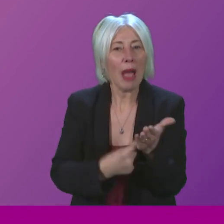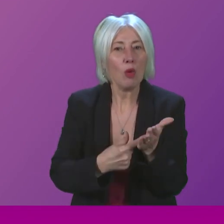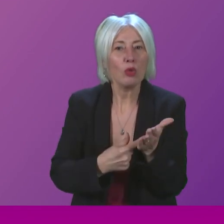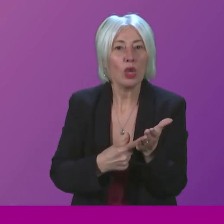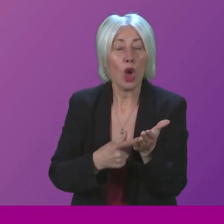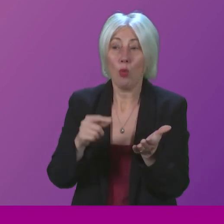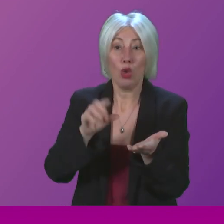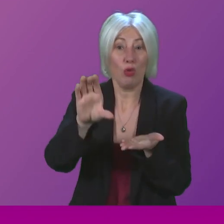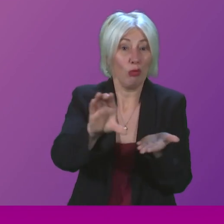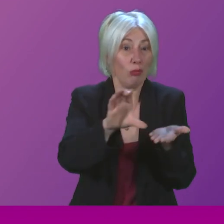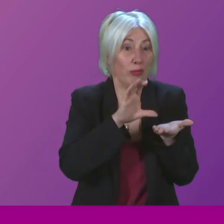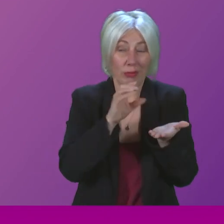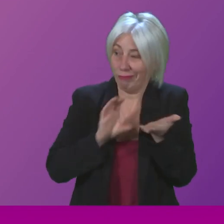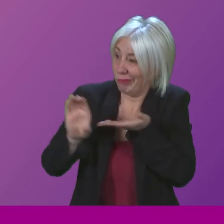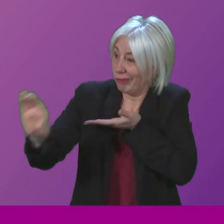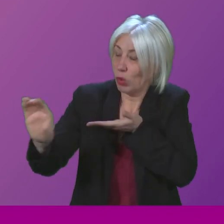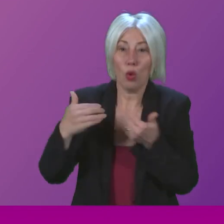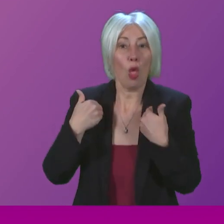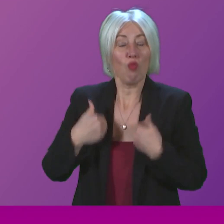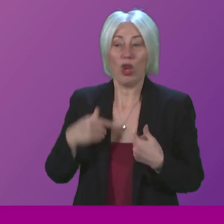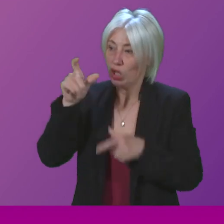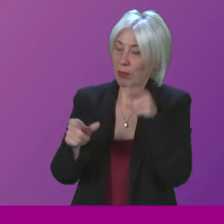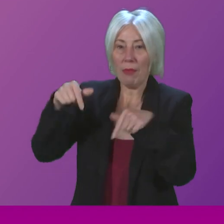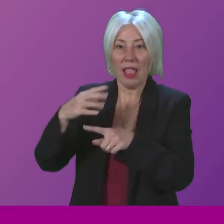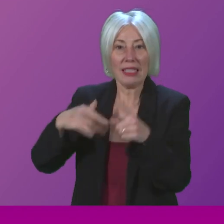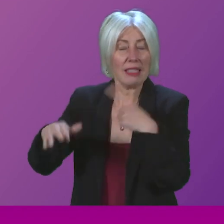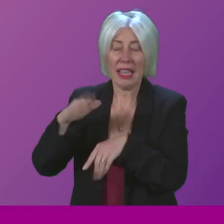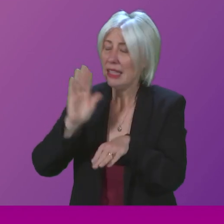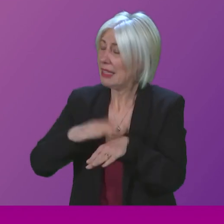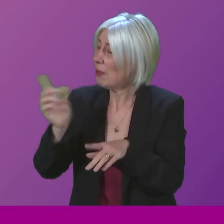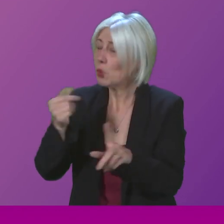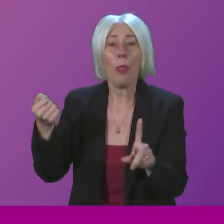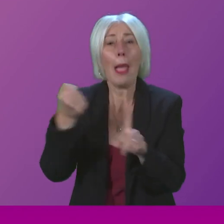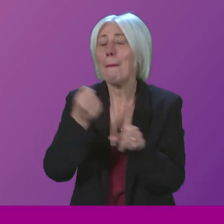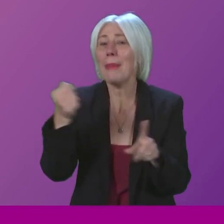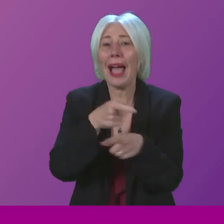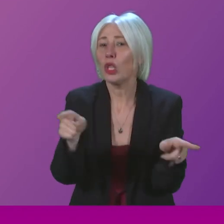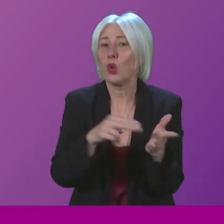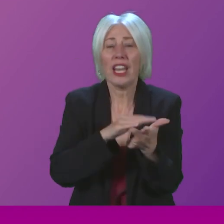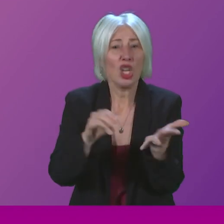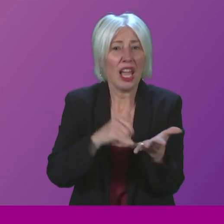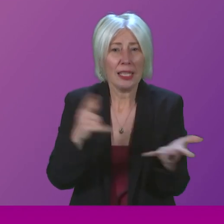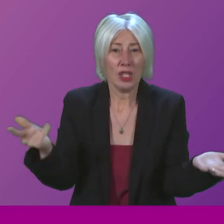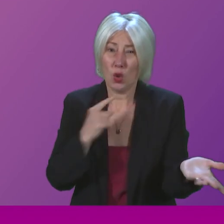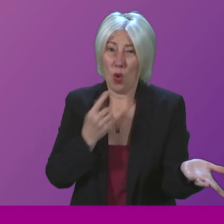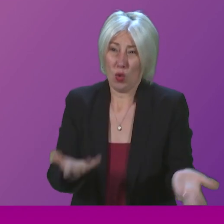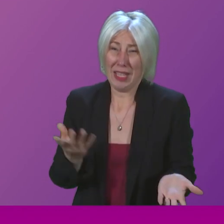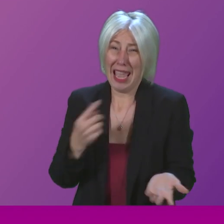into the pockets of the richest people in our society, regardless of the impact that would have on our National Health Service.